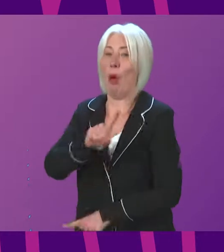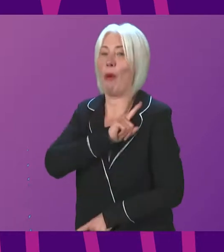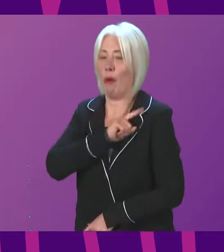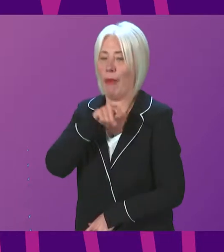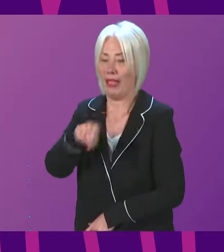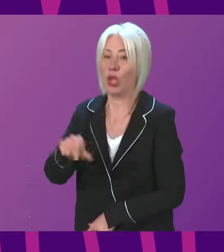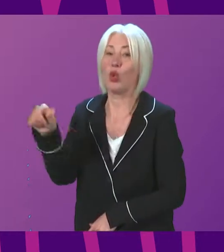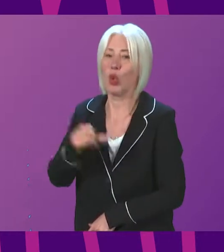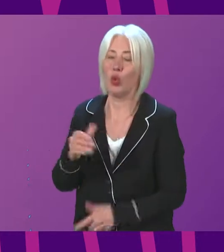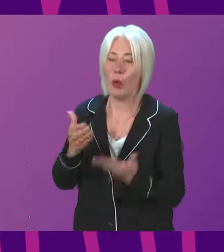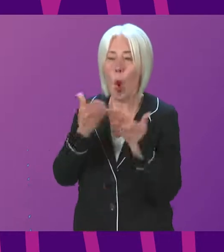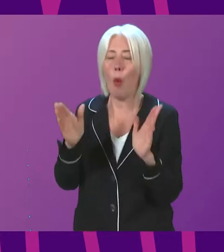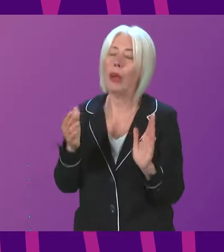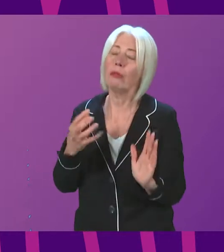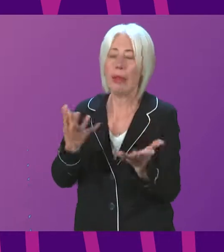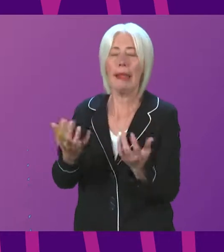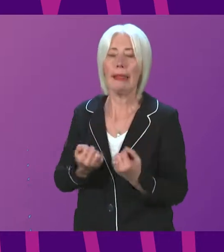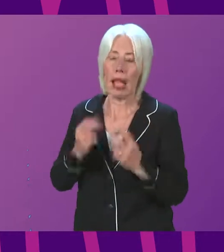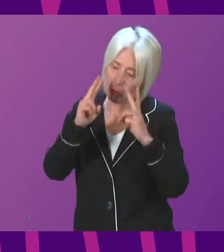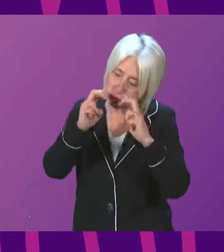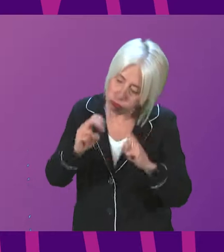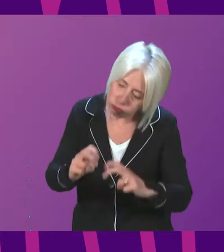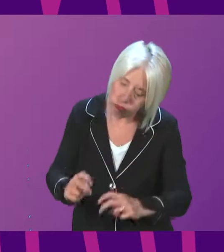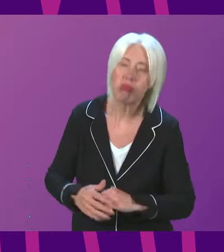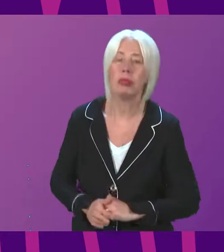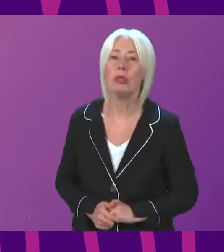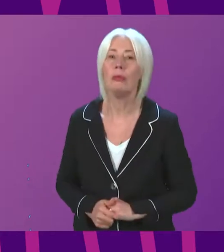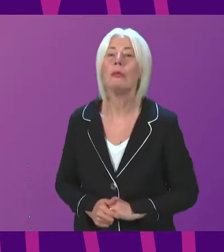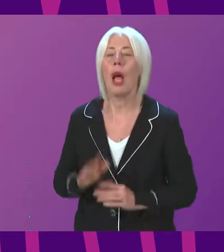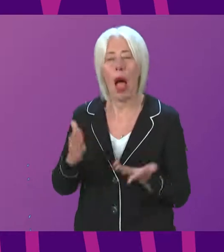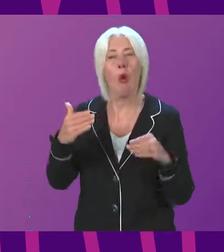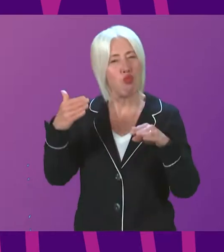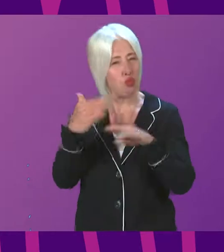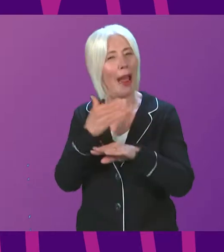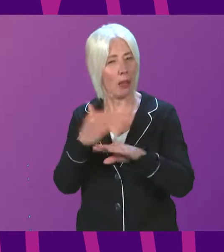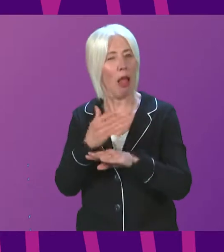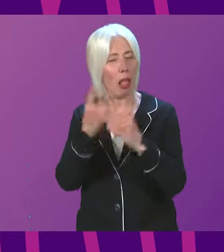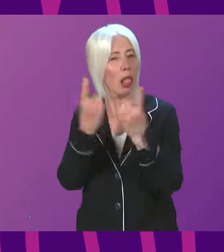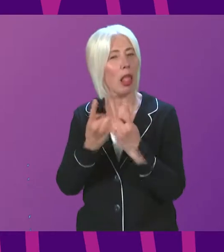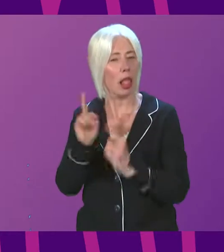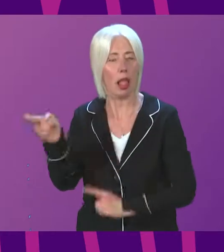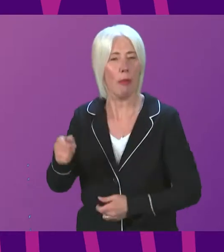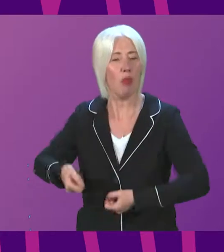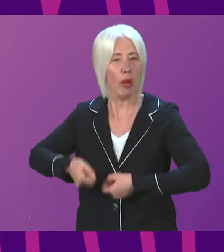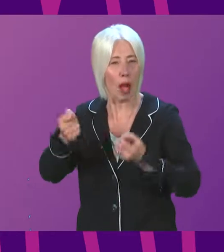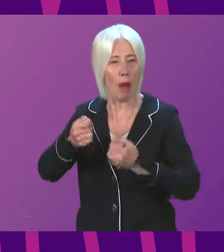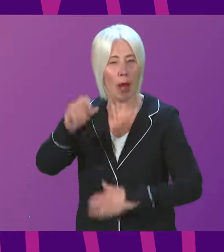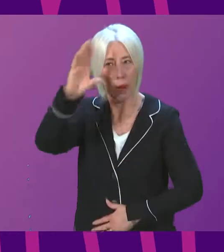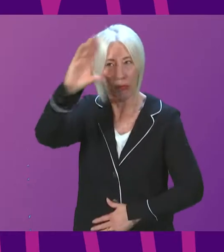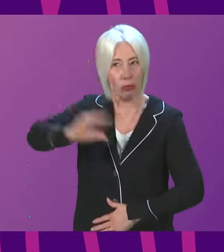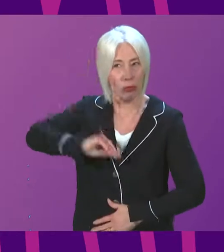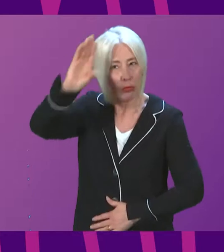open to that scrutiny. On the practical issues that Dr Ghani raises with me about reporting